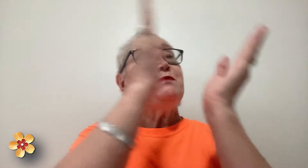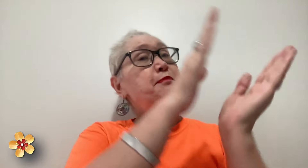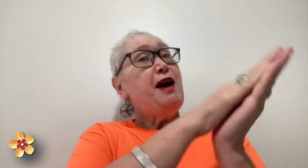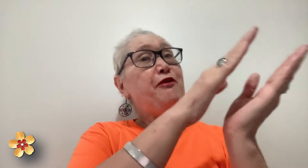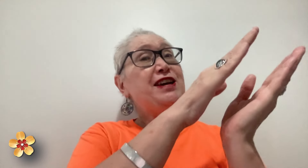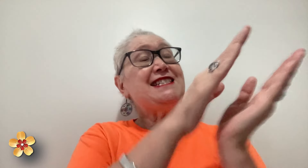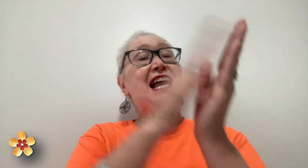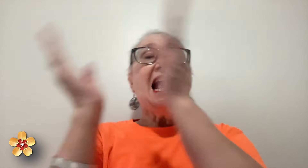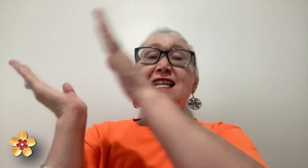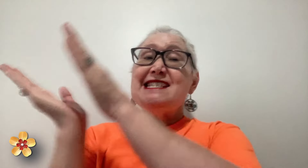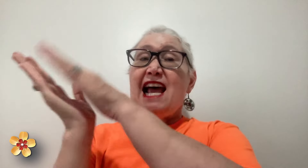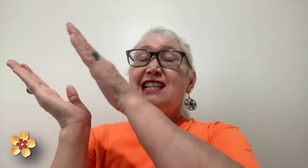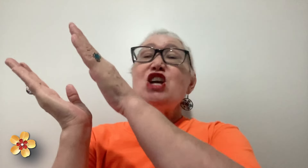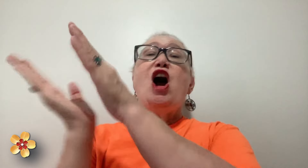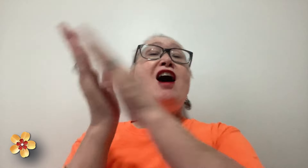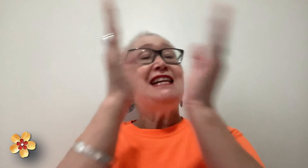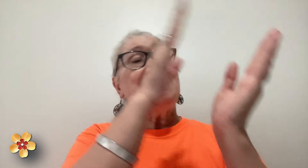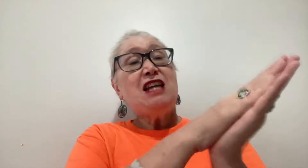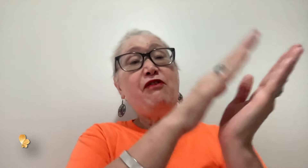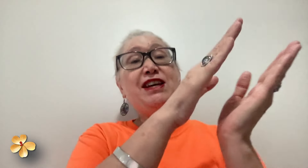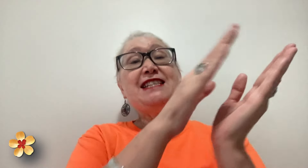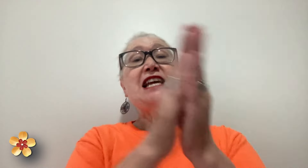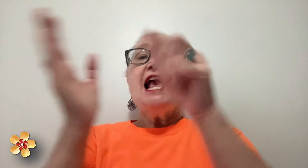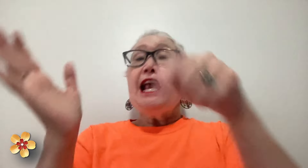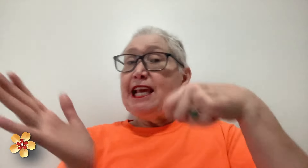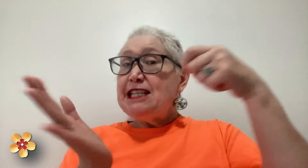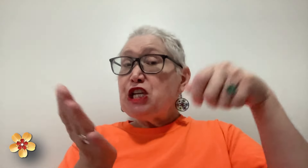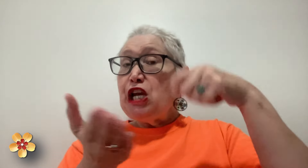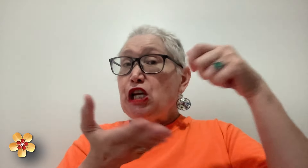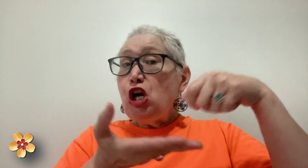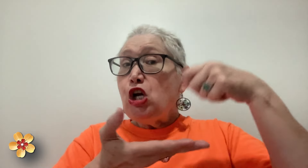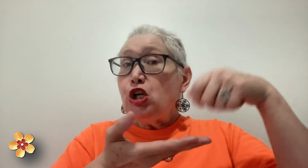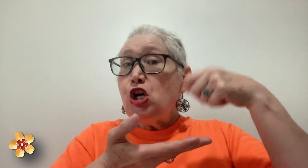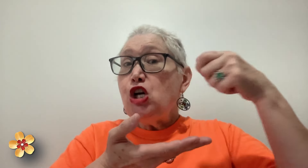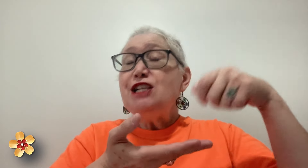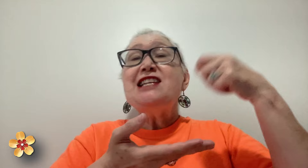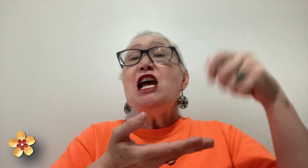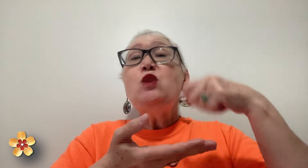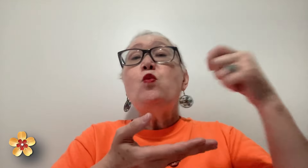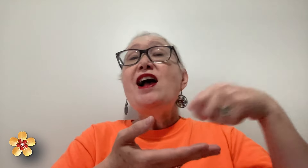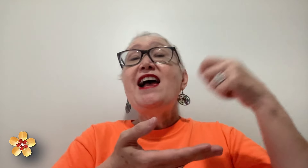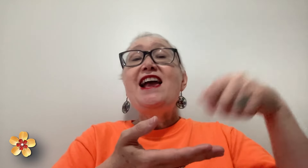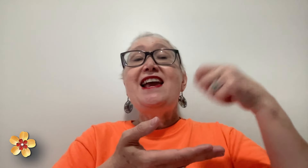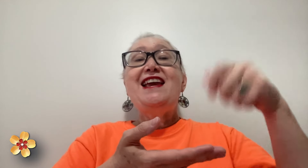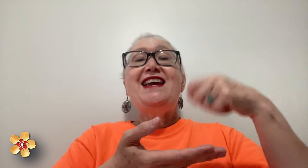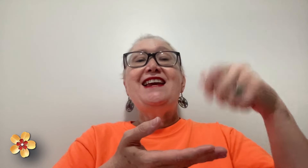Muffet sat on a tuffet eating her curds and whey.